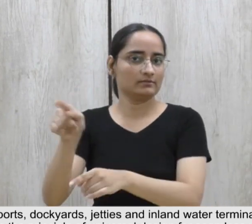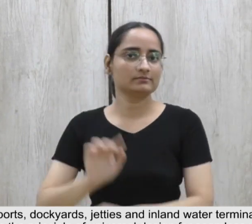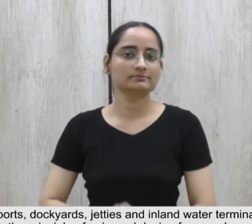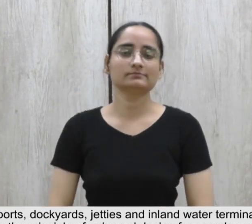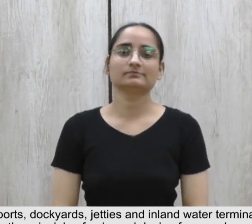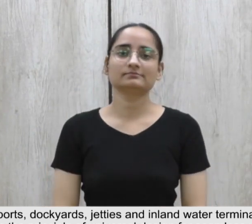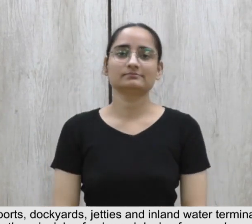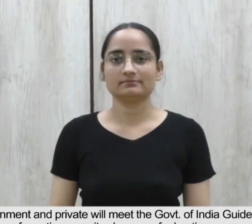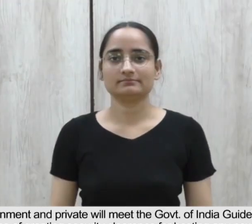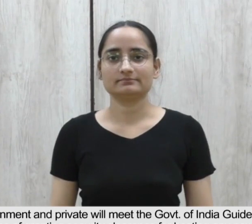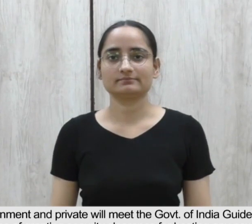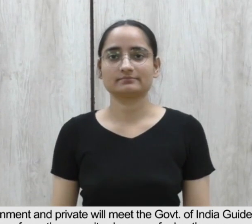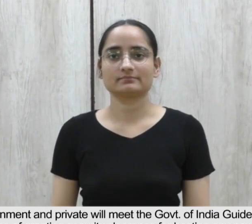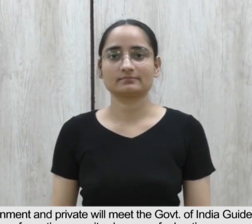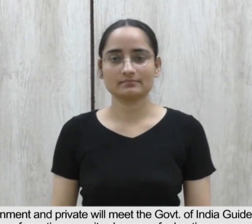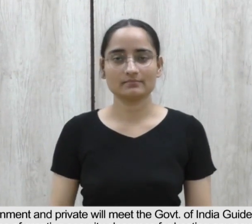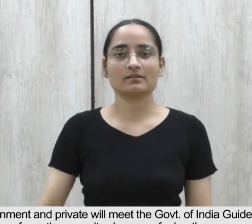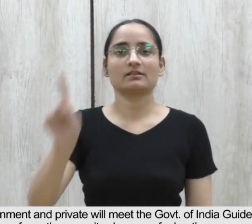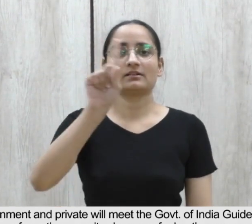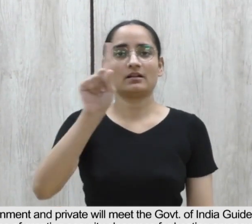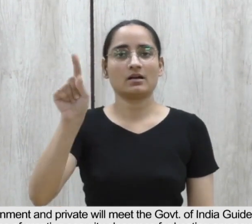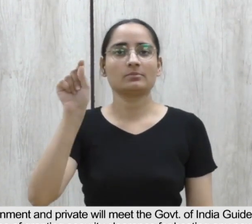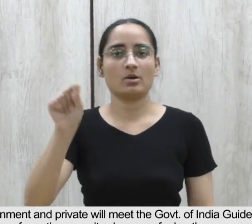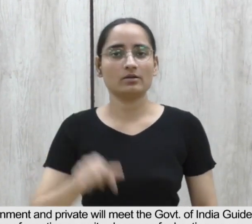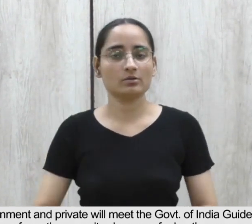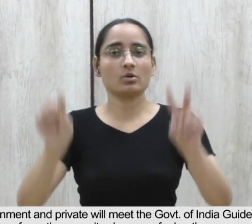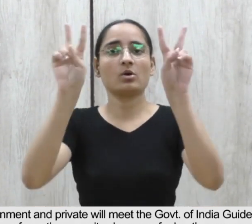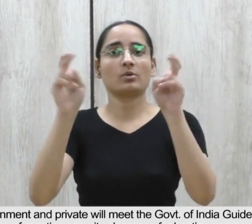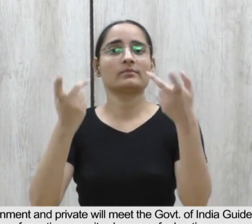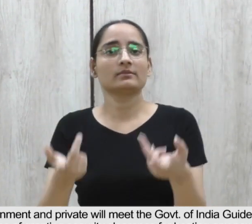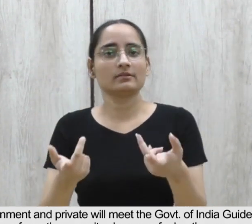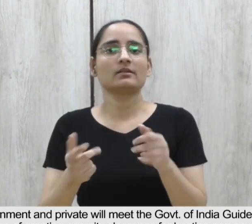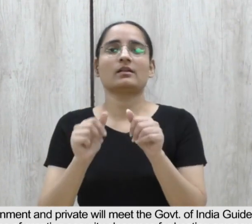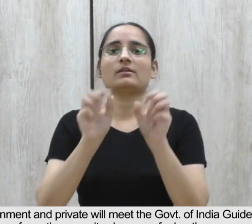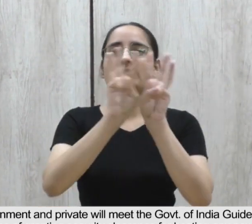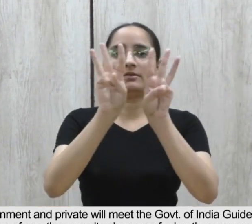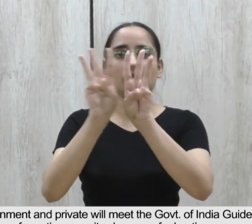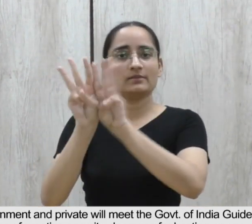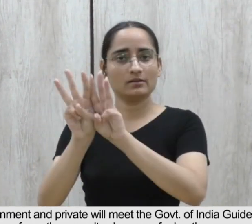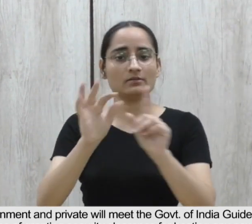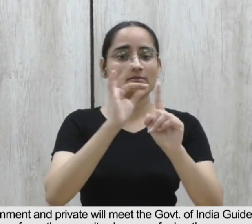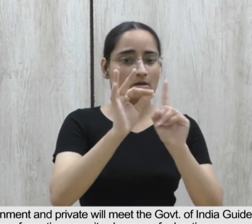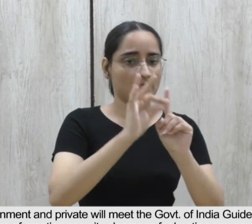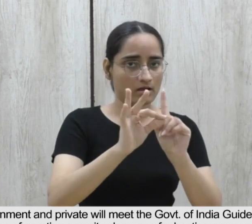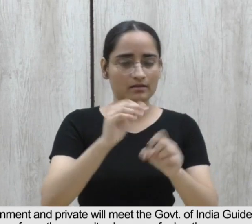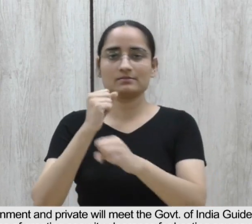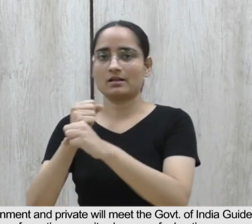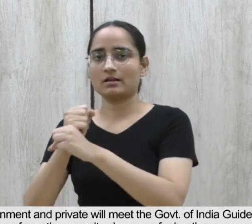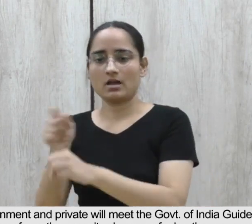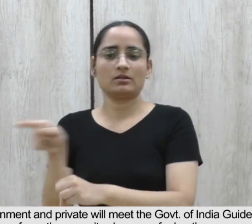Seventh point, all websites both government and private will